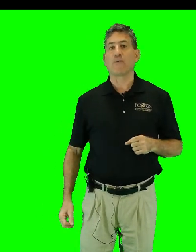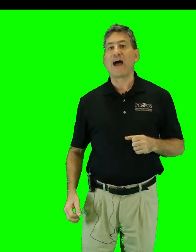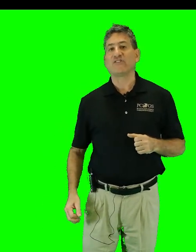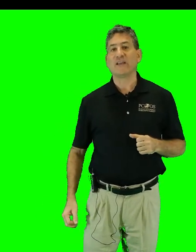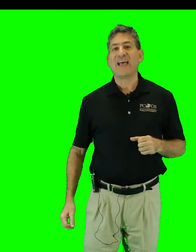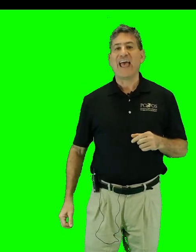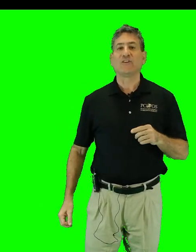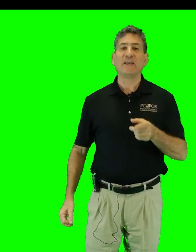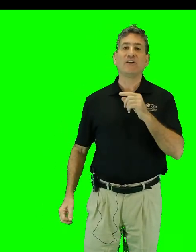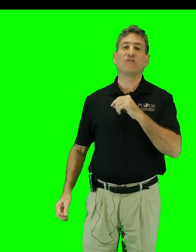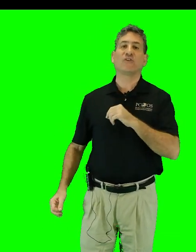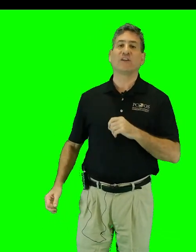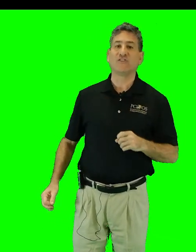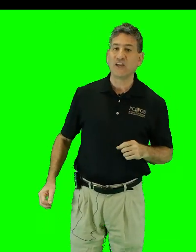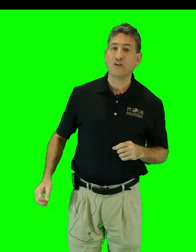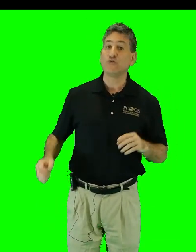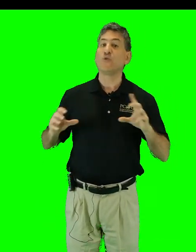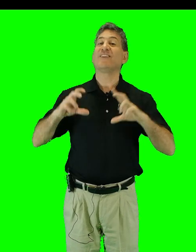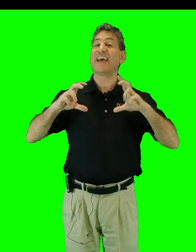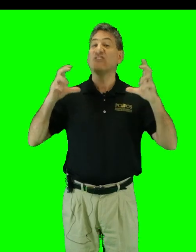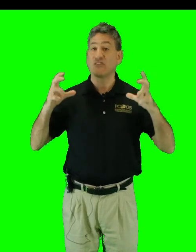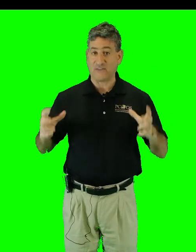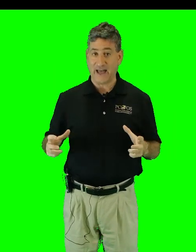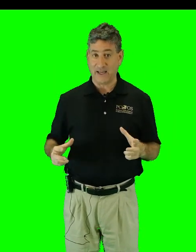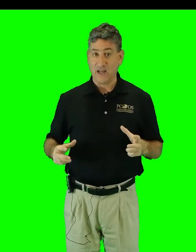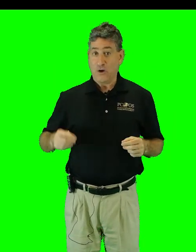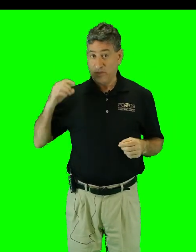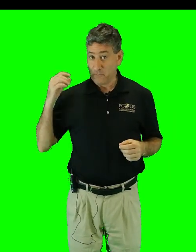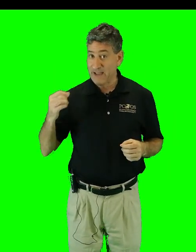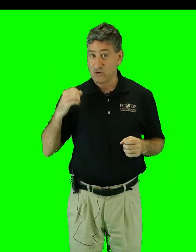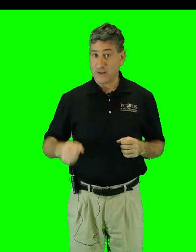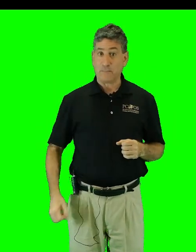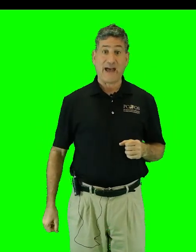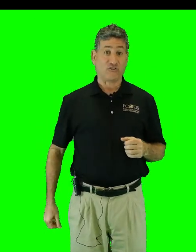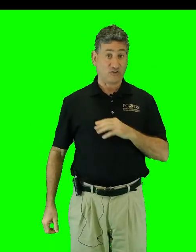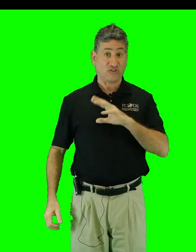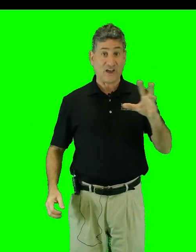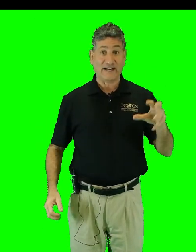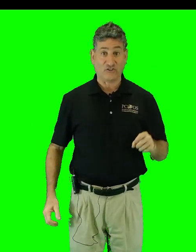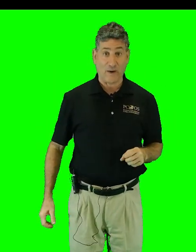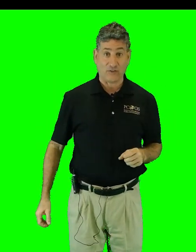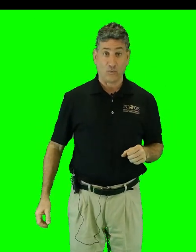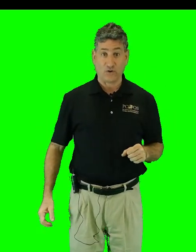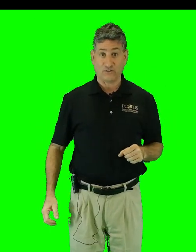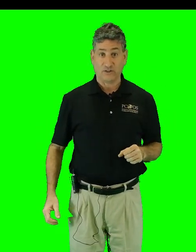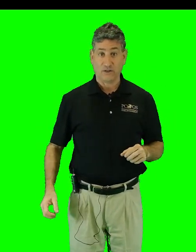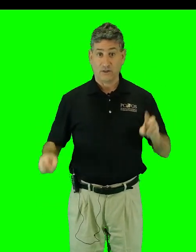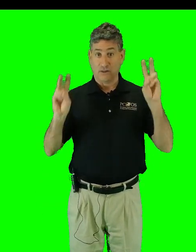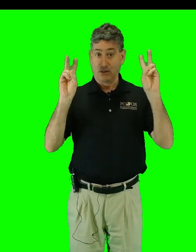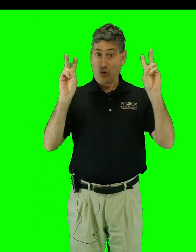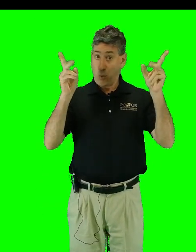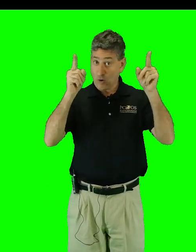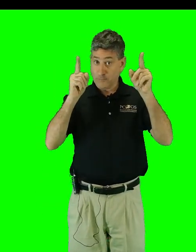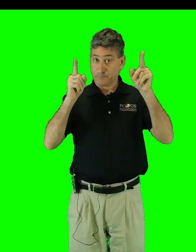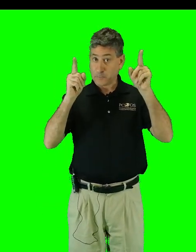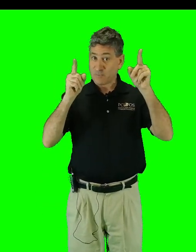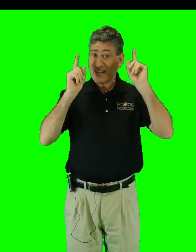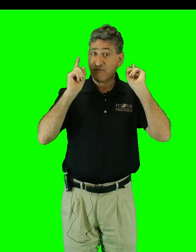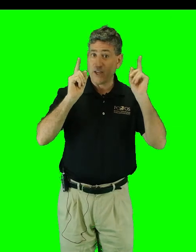rising, El Ninos could continue to intensify with major impacts on societies around the world. Quote, if the